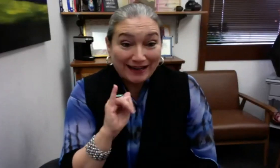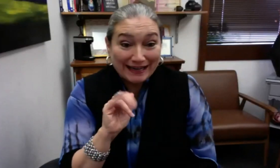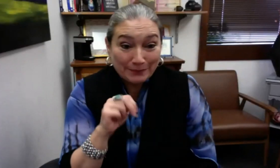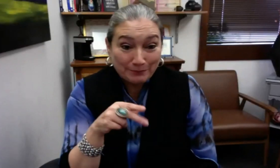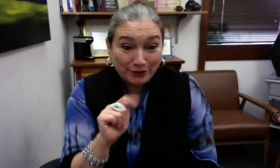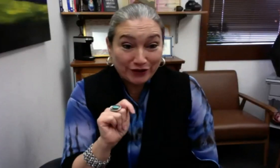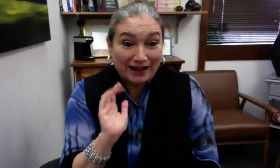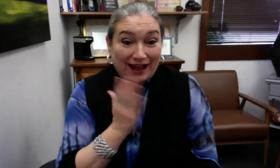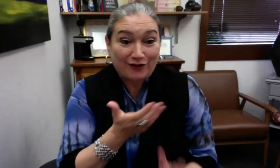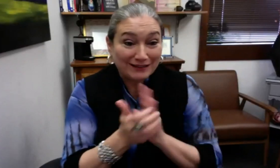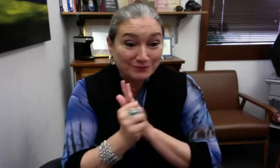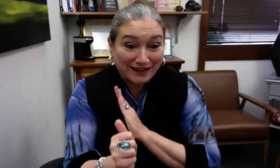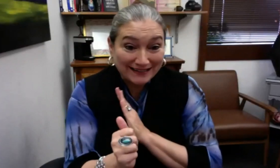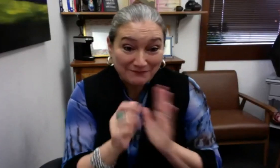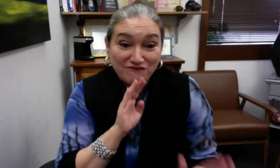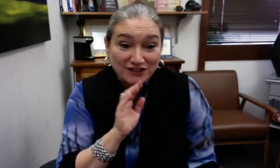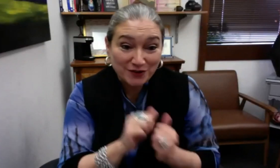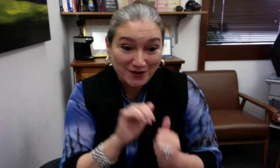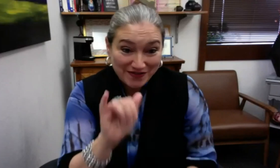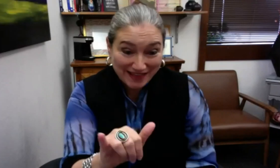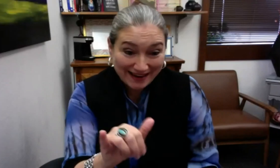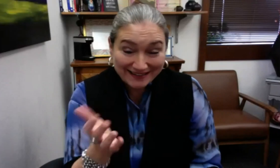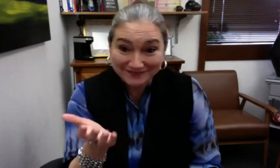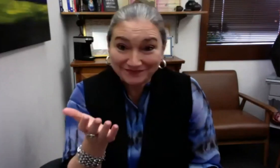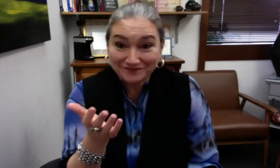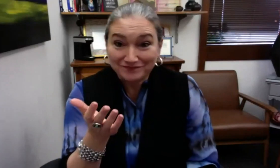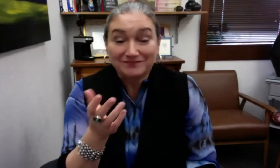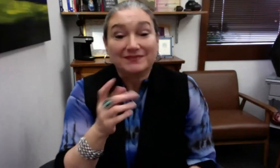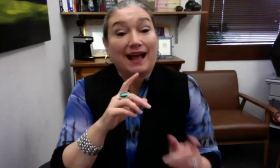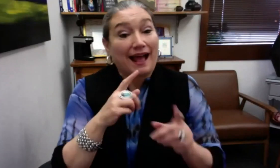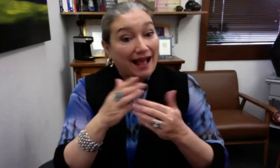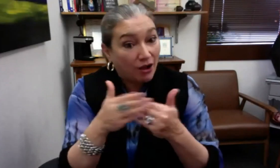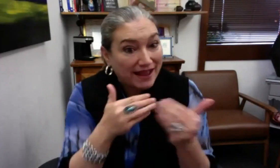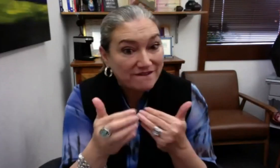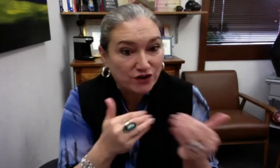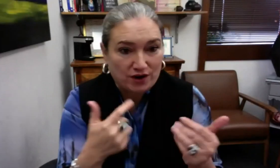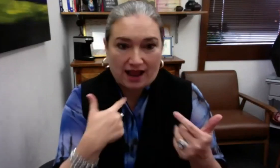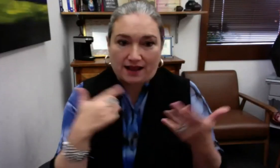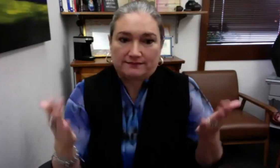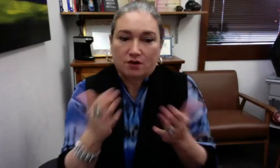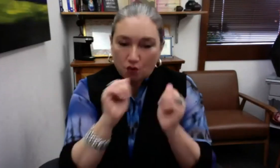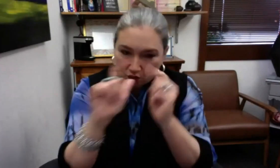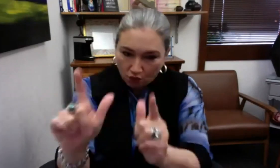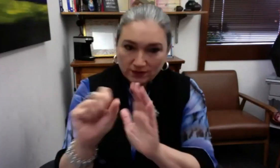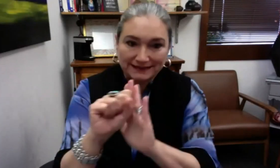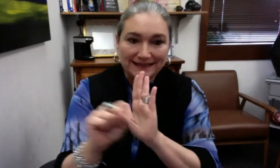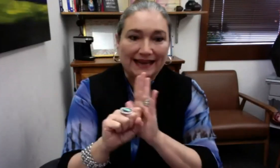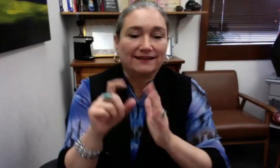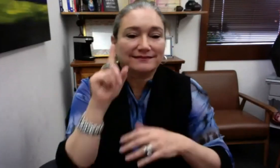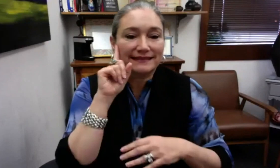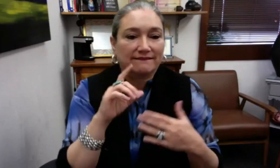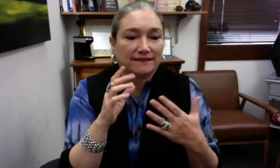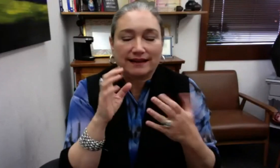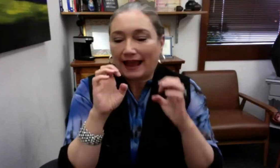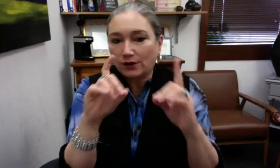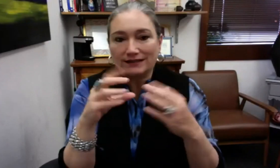I'm still frustrated that they're not including our input. They're not including our expertise. It's definitely still a frustration. However,